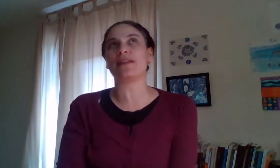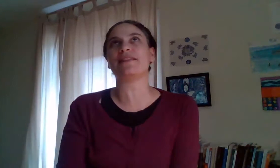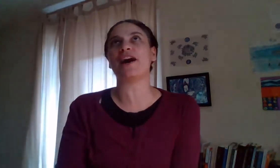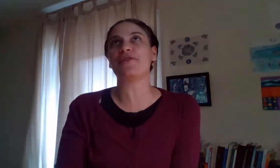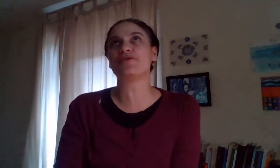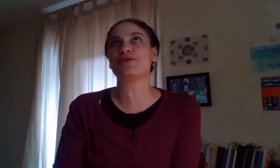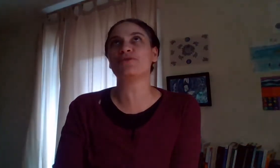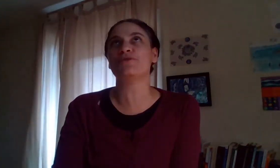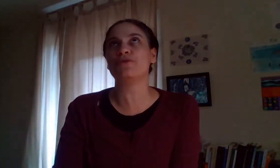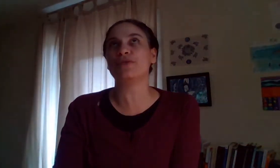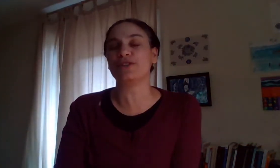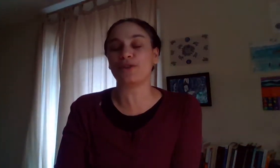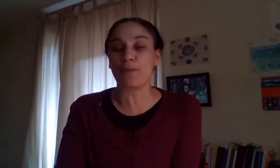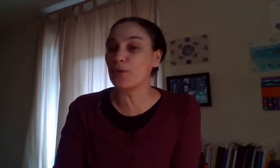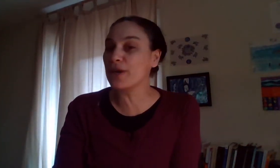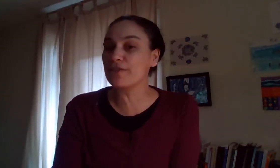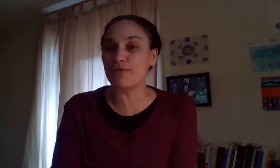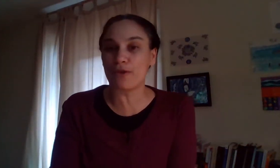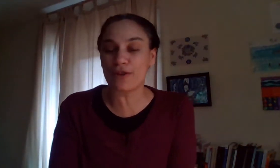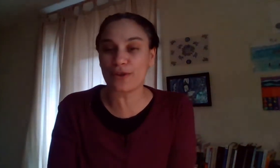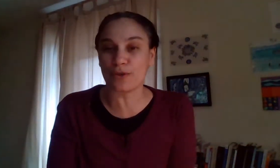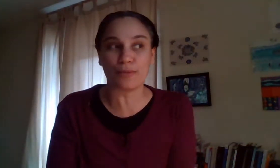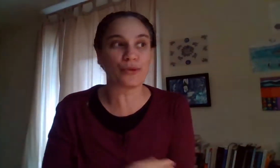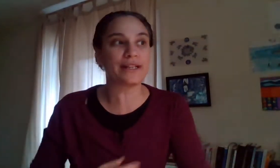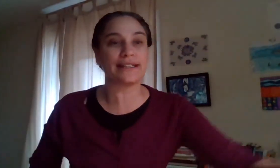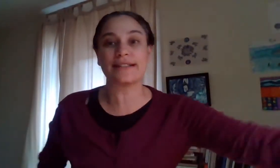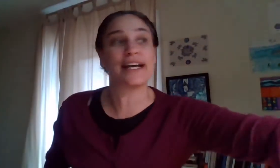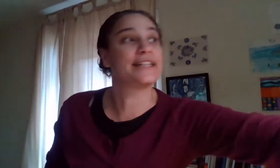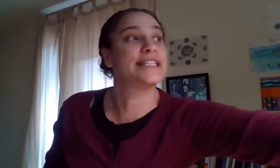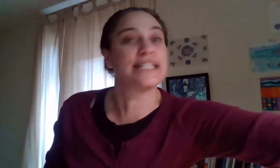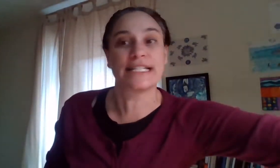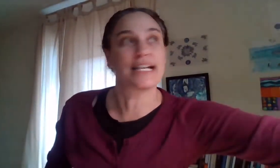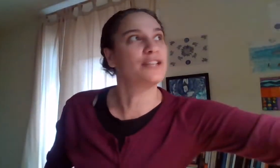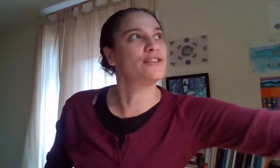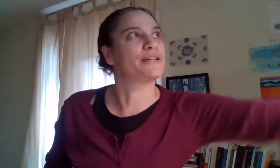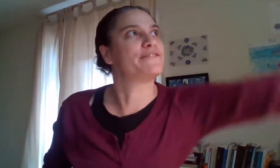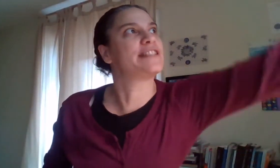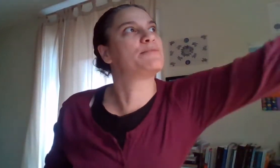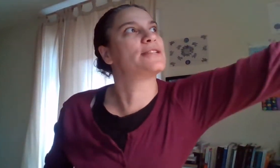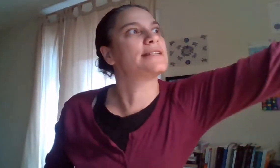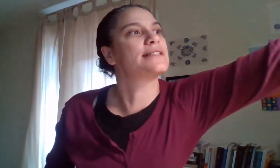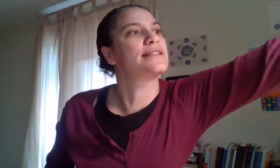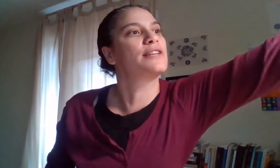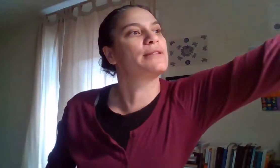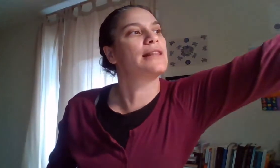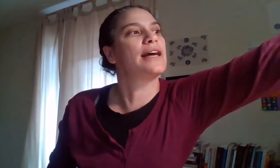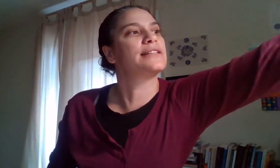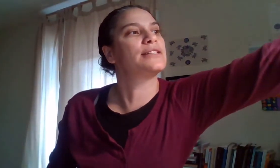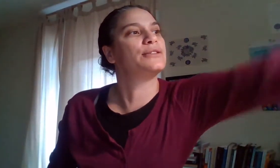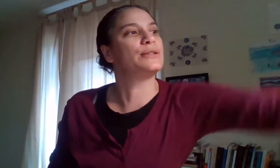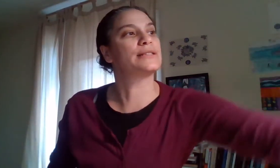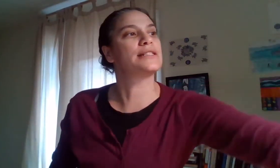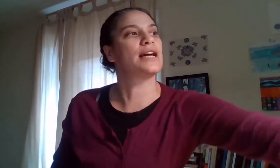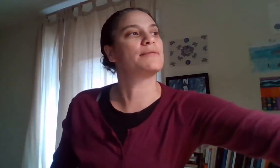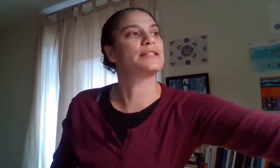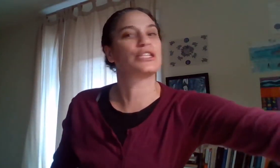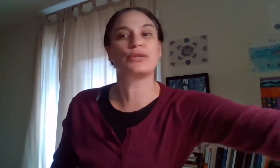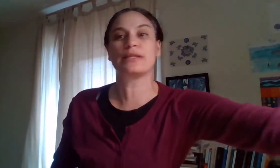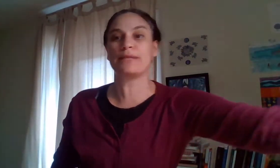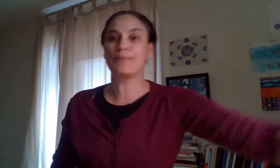allow you to you know bring forth your brilliant ideas i don't know why facebook does this thing with the light all the time excuse me